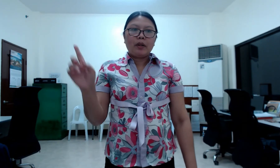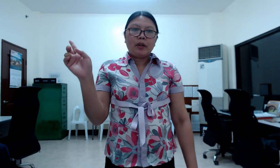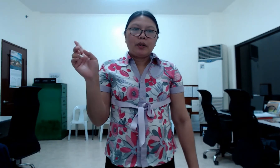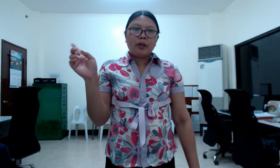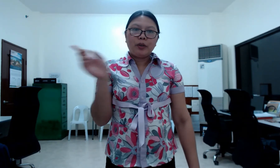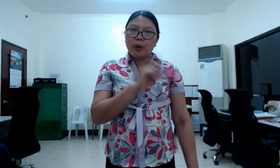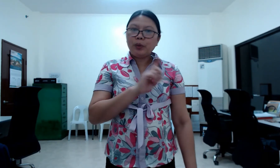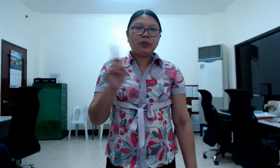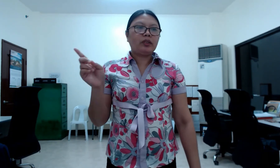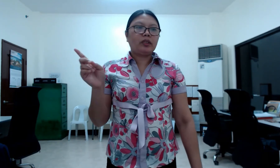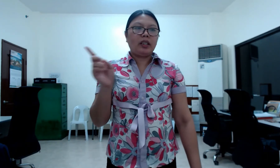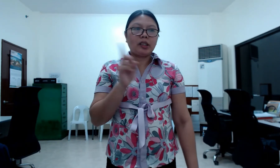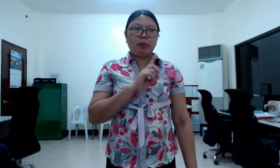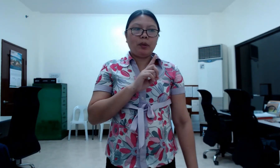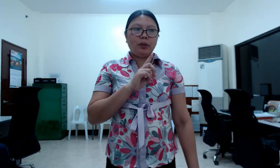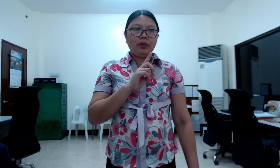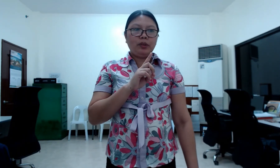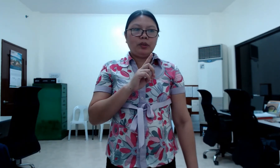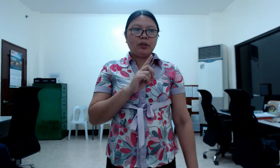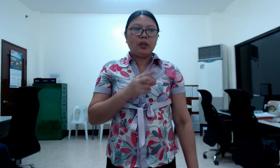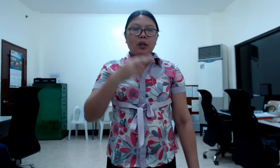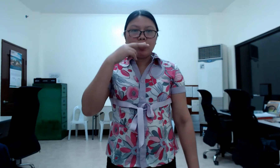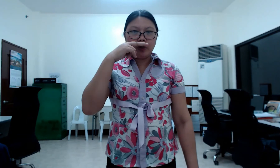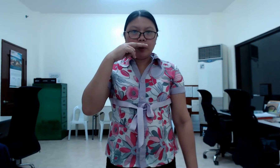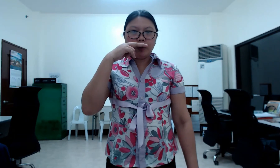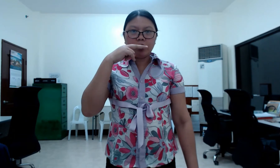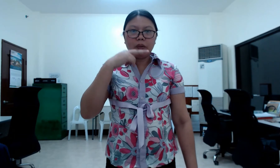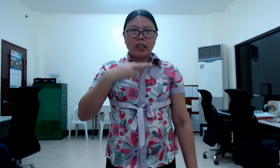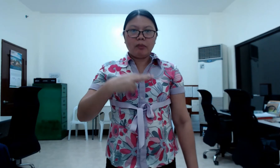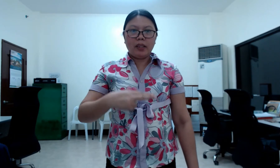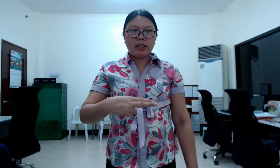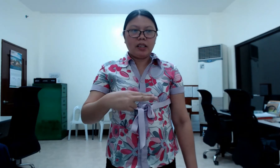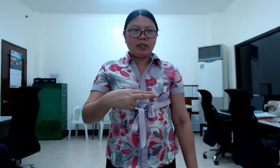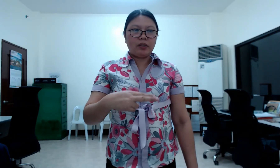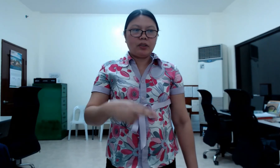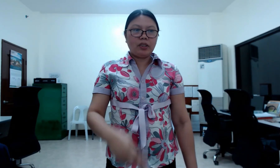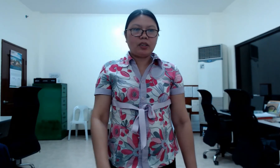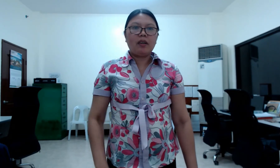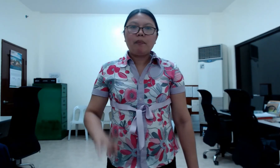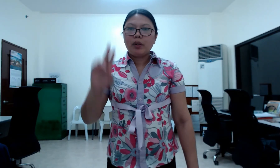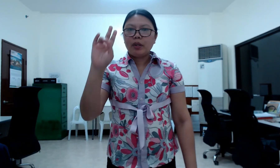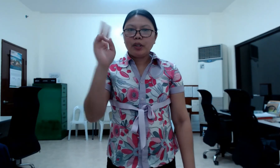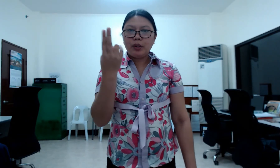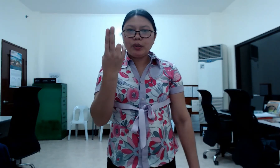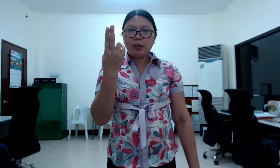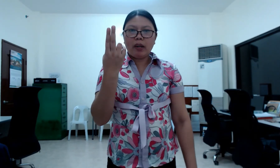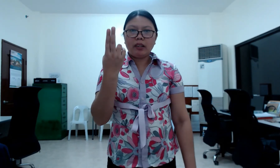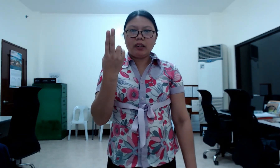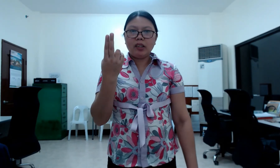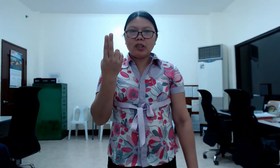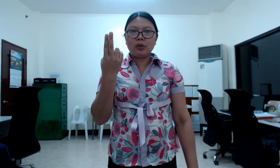Don't explode those great big sneezers. Use my tissue.